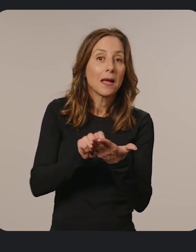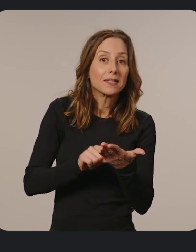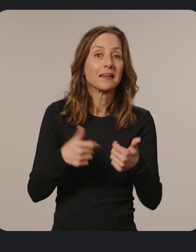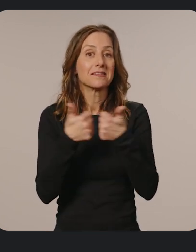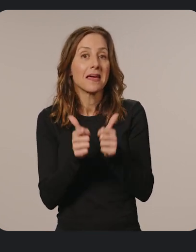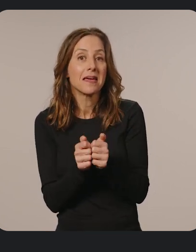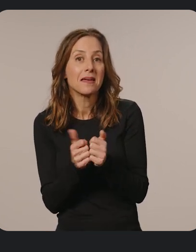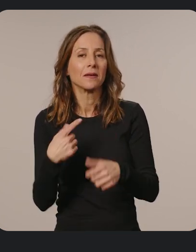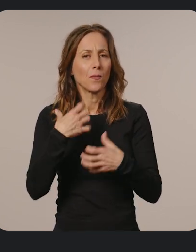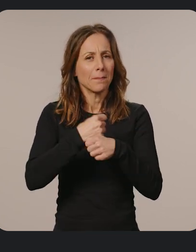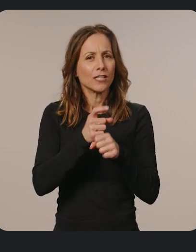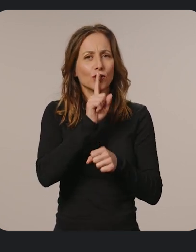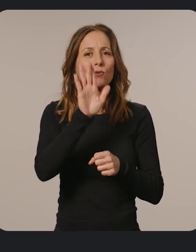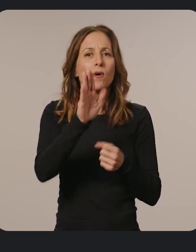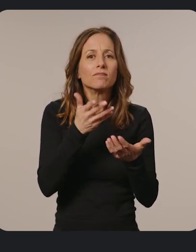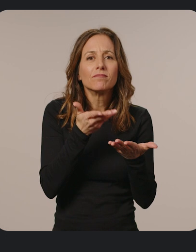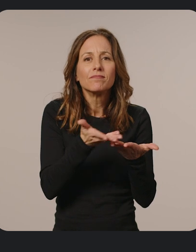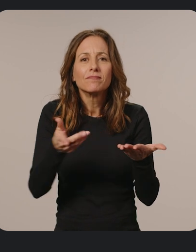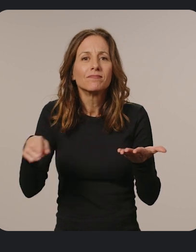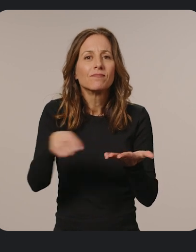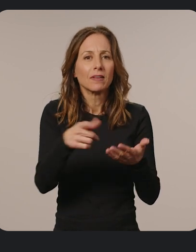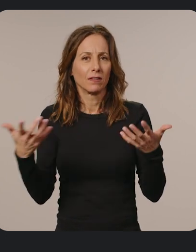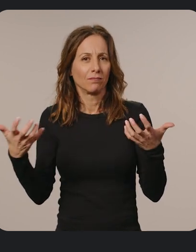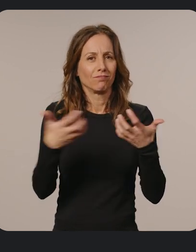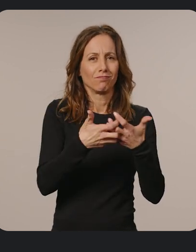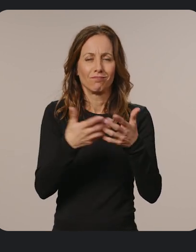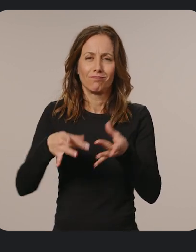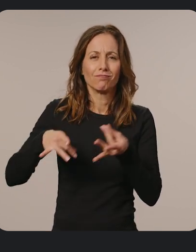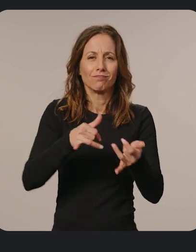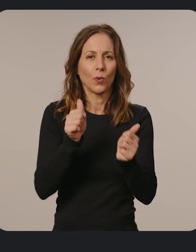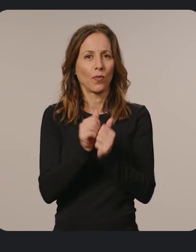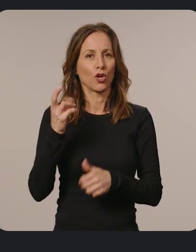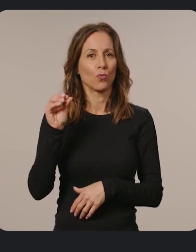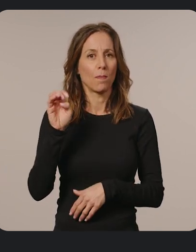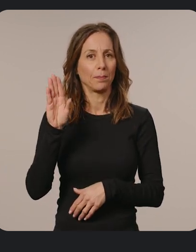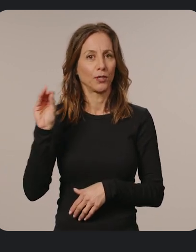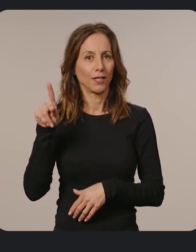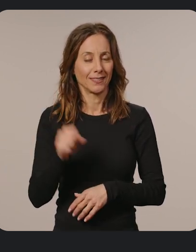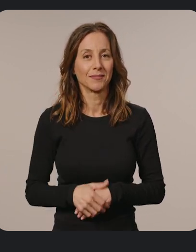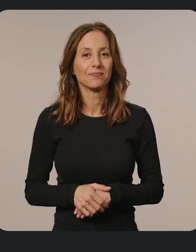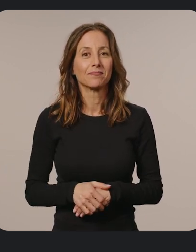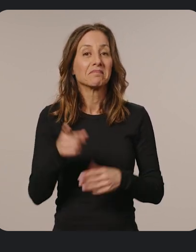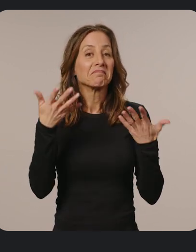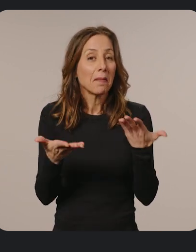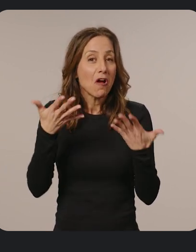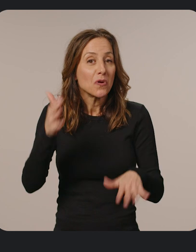and gaming controllers, we want to make sure that your peripherals operate seamlessly with Chromebooks. You might already know that Chrome